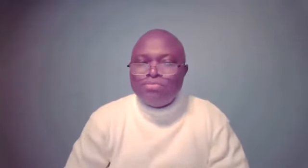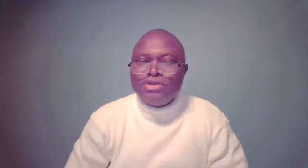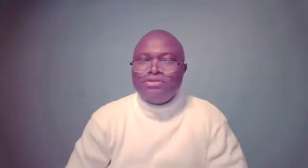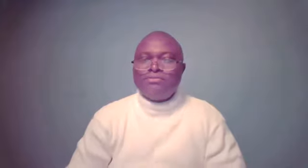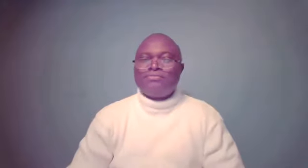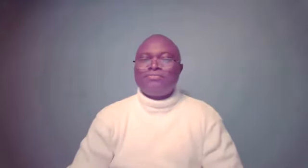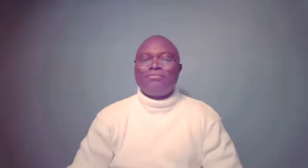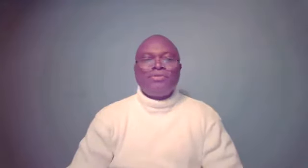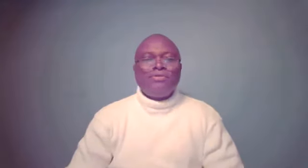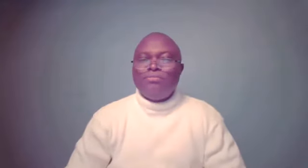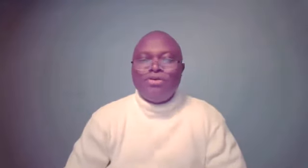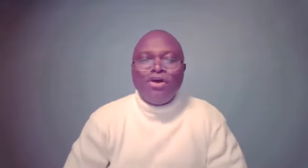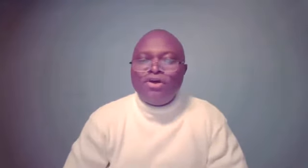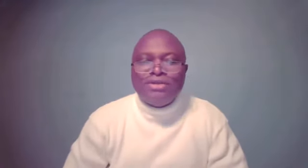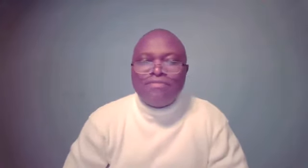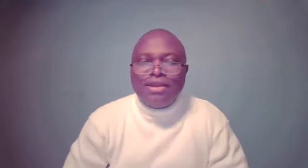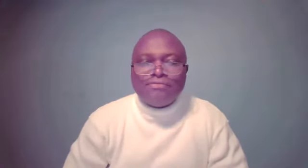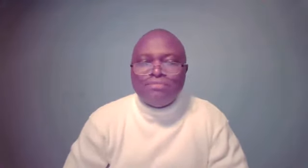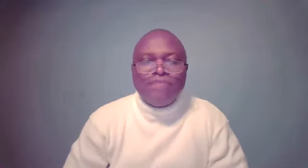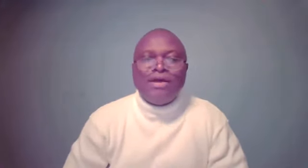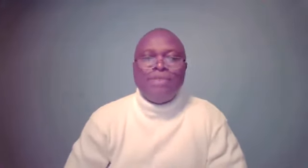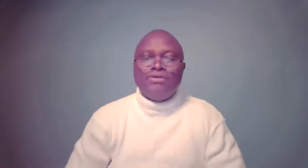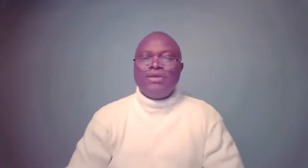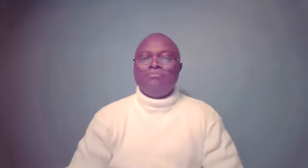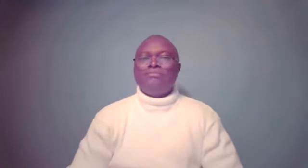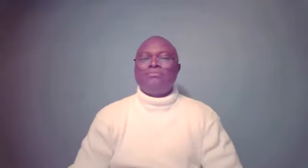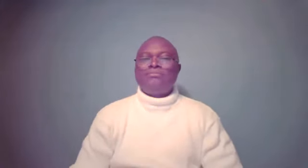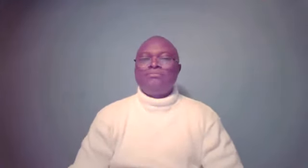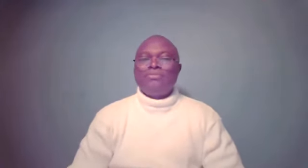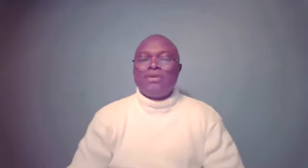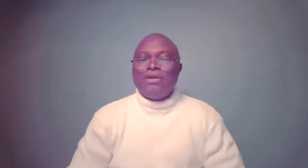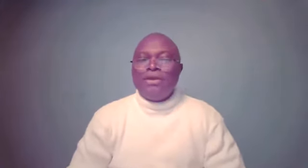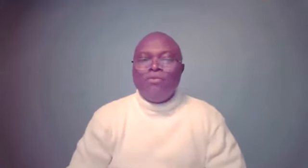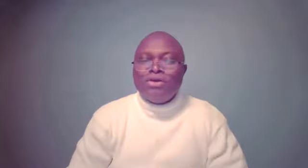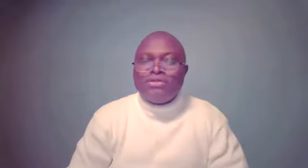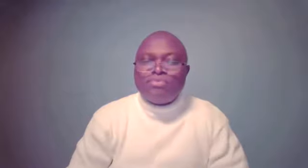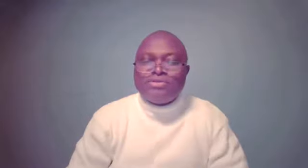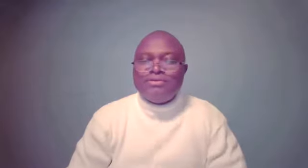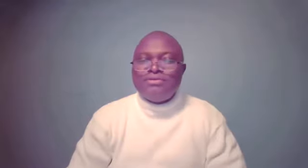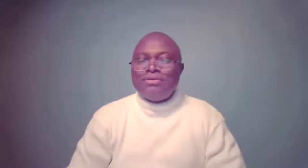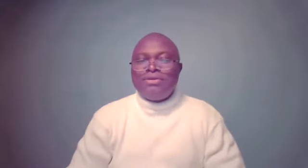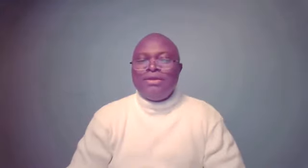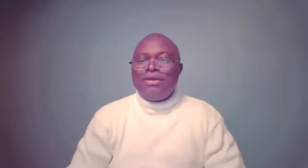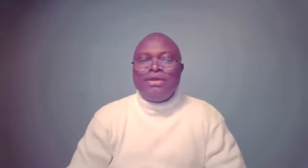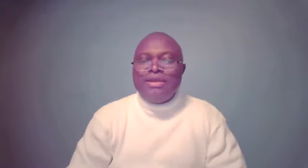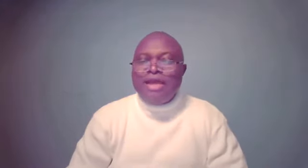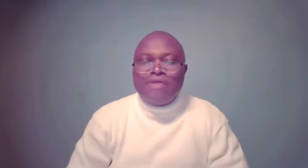in prison, but God never left him, never abandoned him. He was in prison, but he never